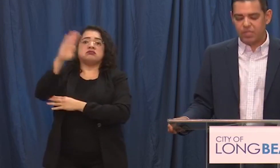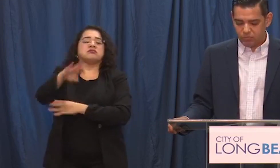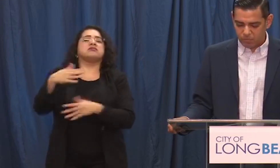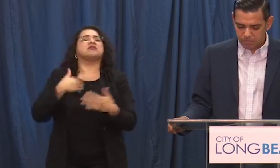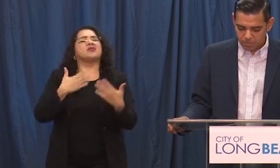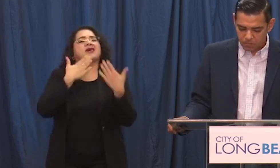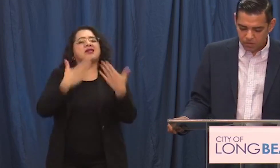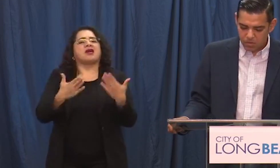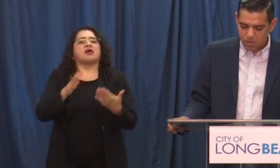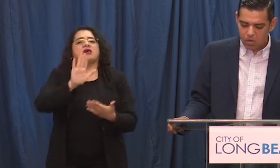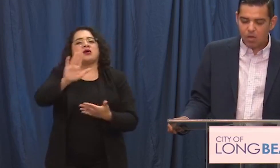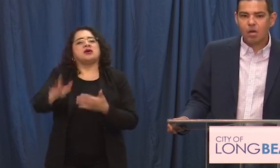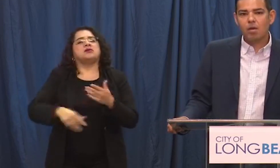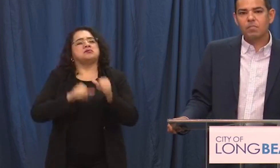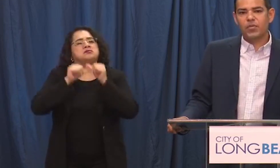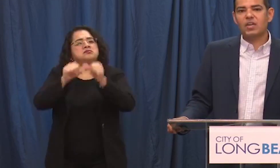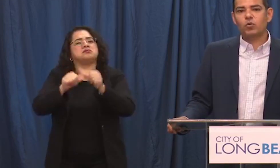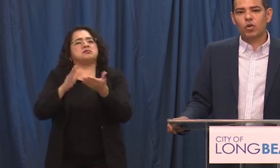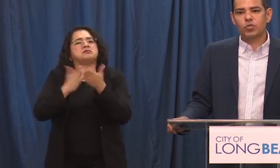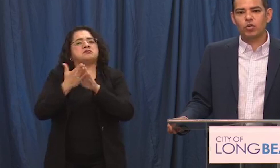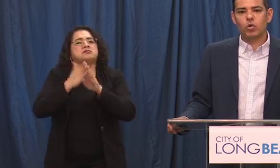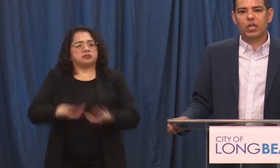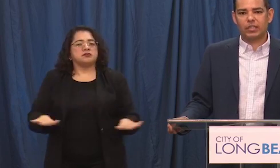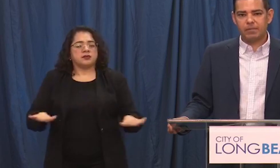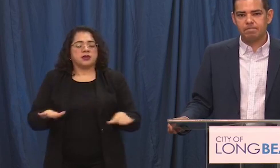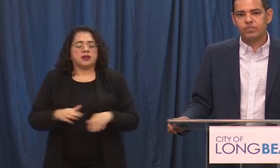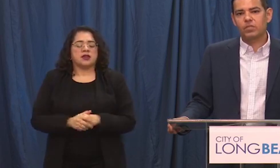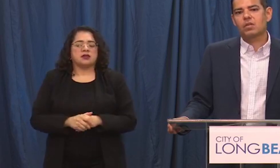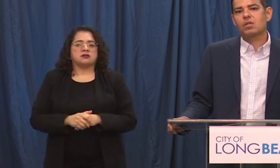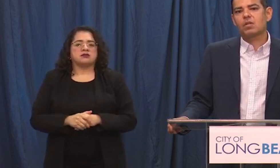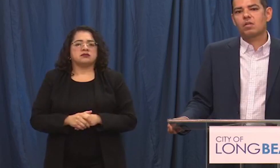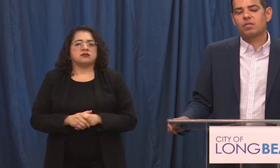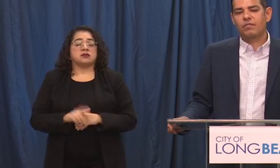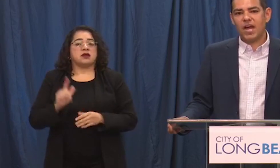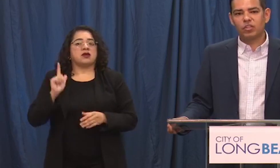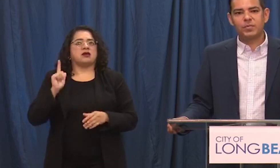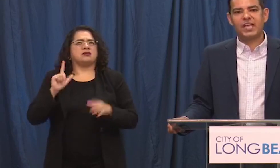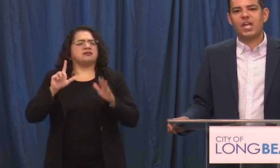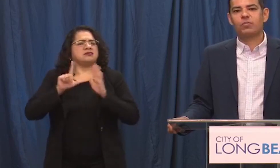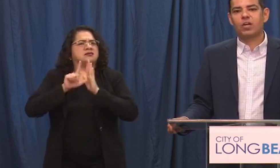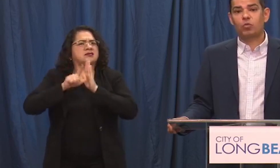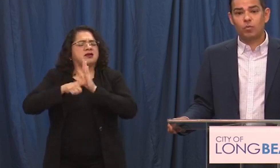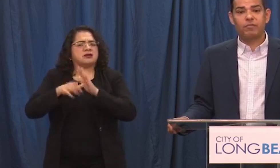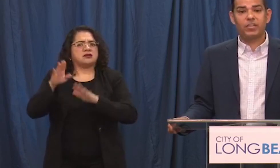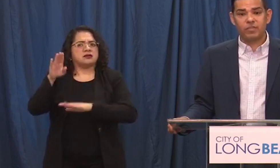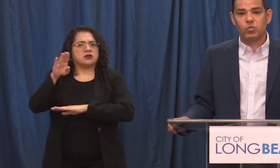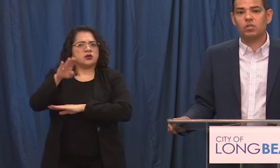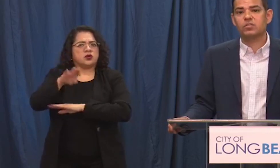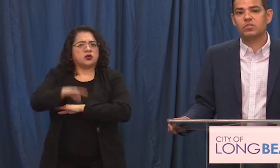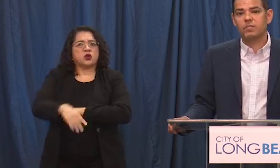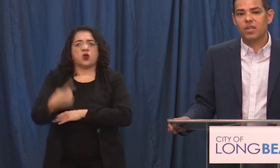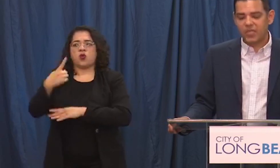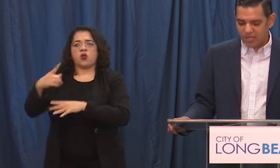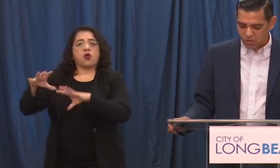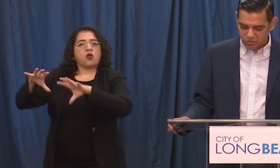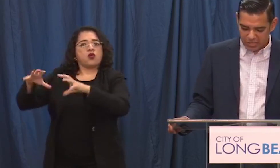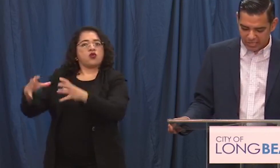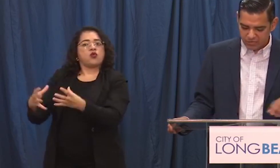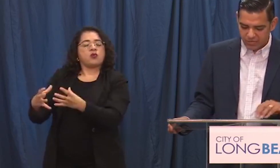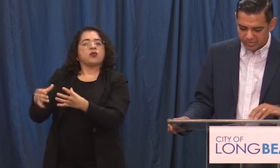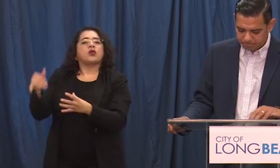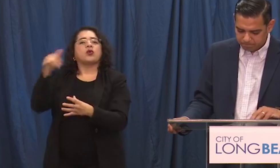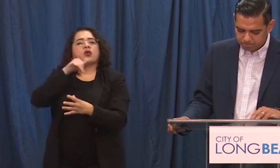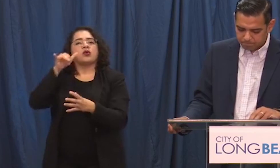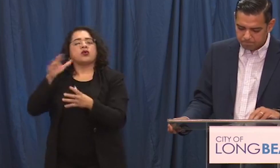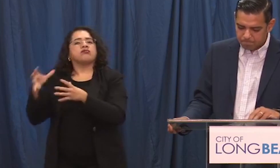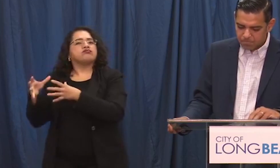them for being peaceful but then of course real quickly the violence began with a group of individuals that hit our city